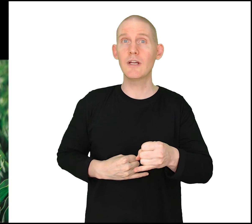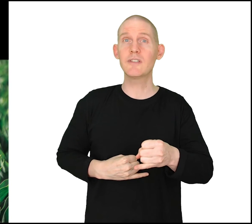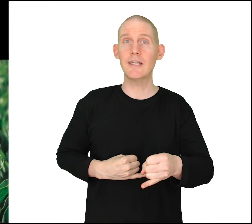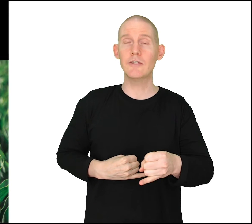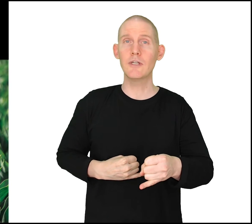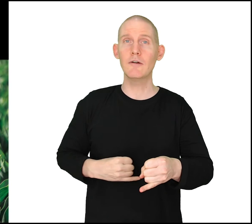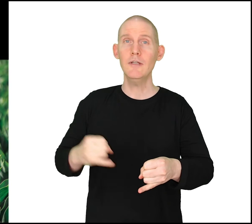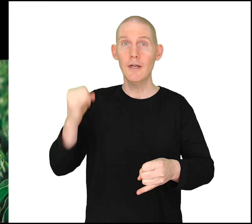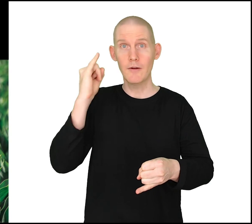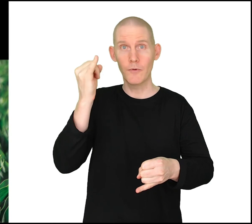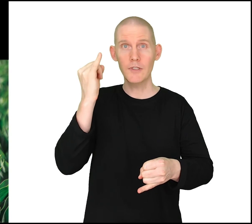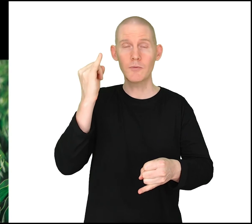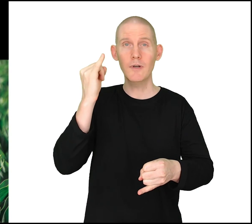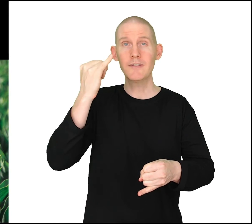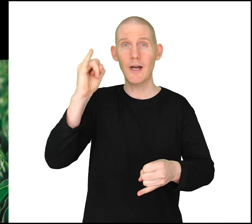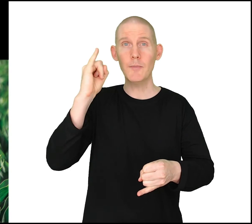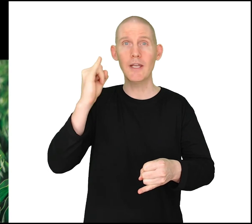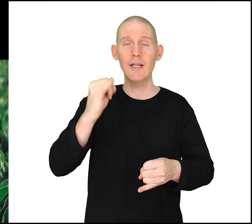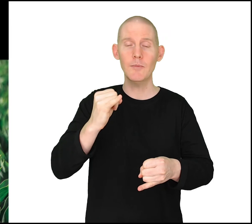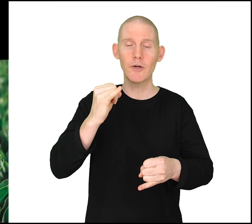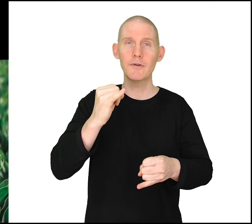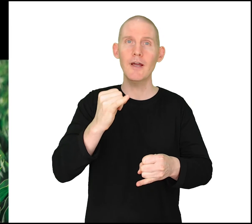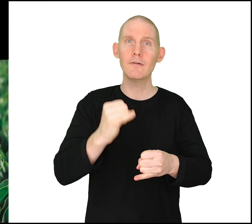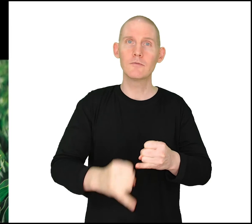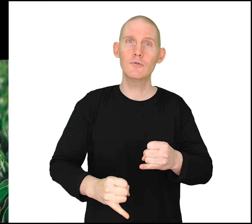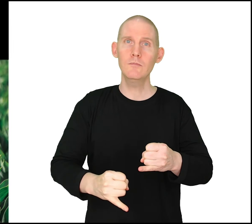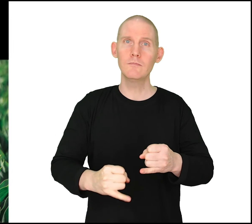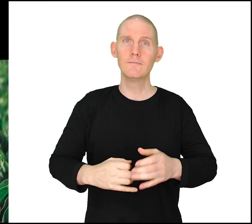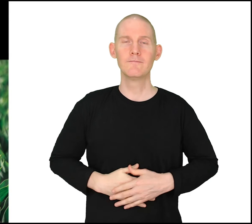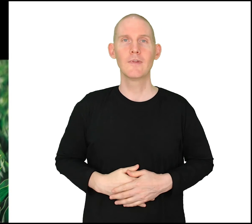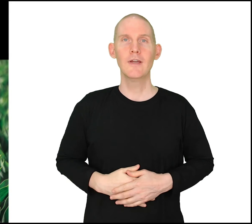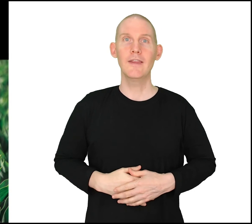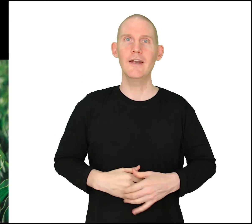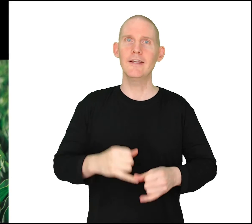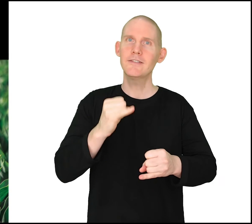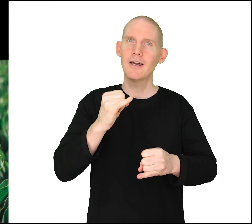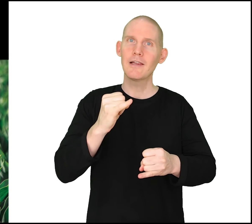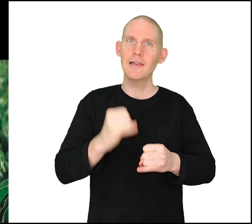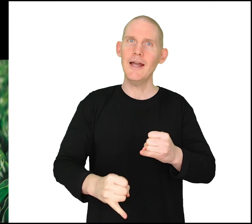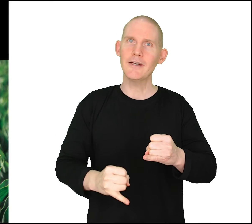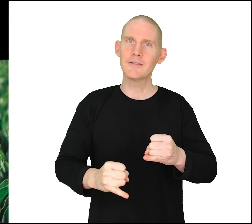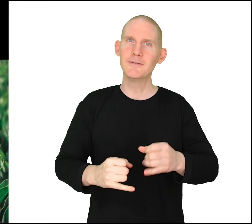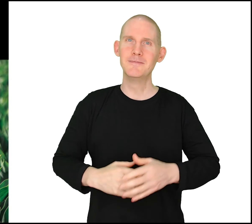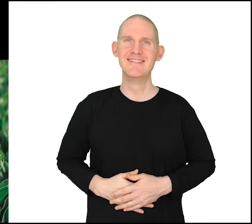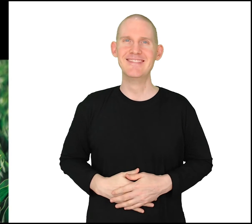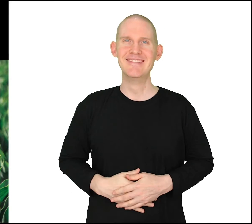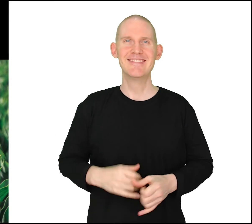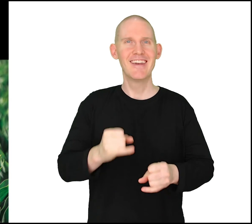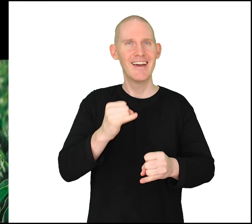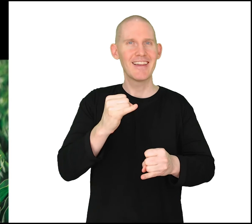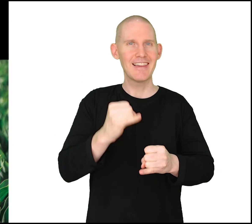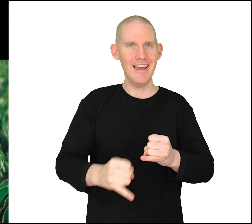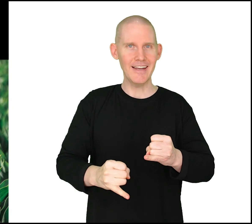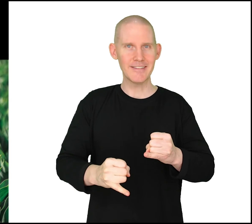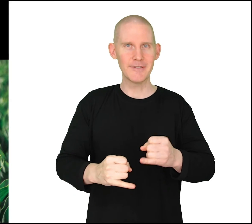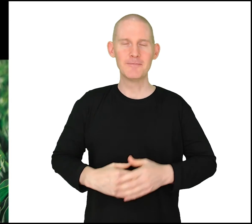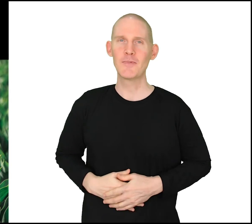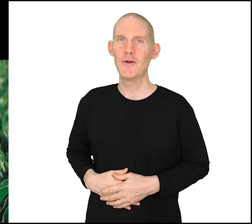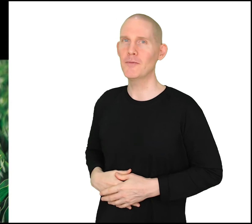stationary with this one dominant hand i'm going to go down that is last last from the